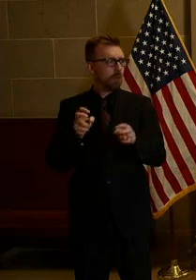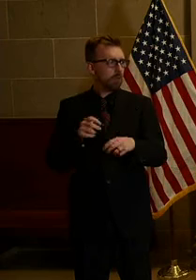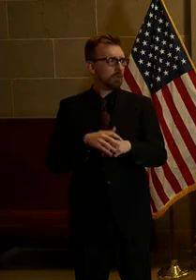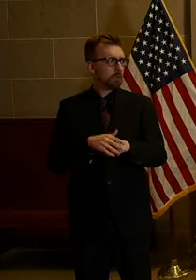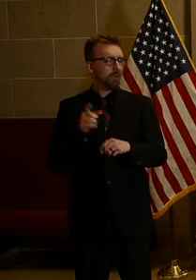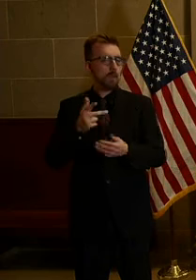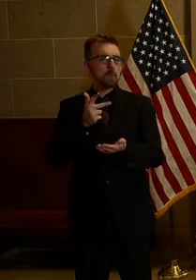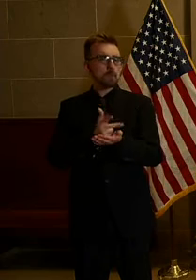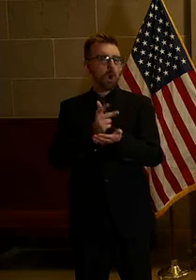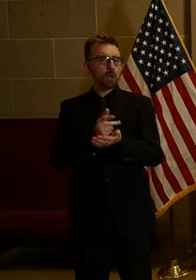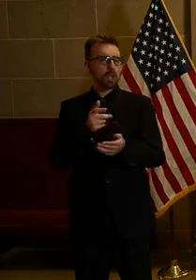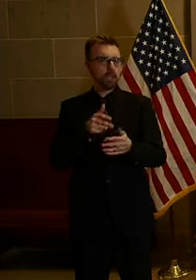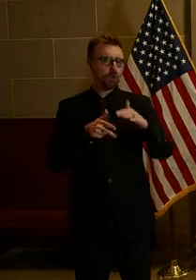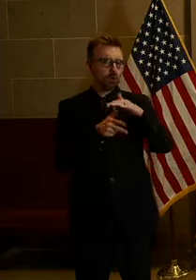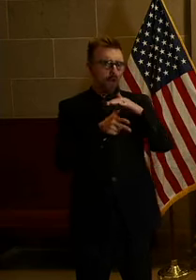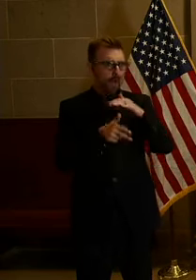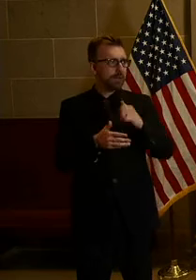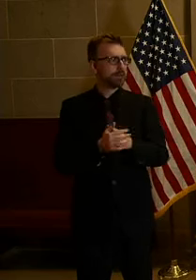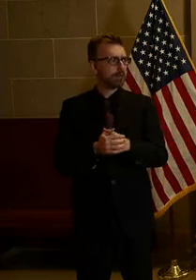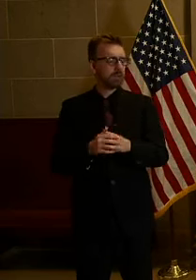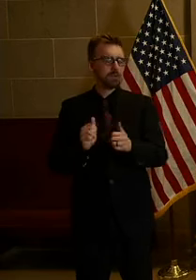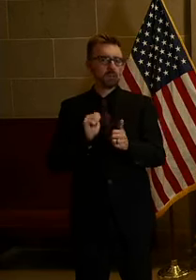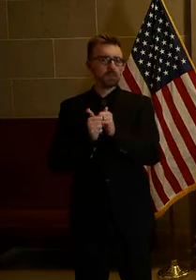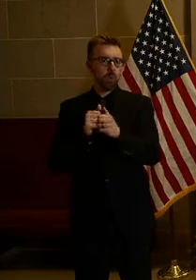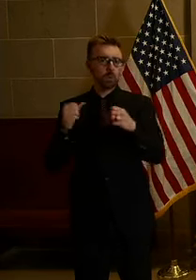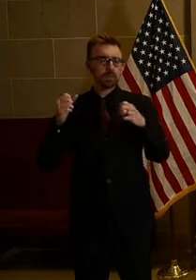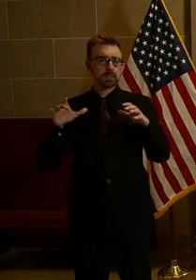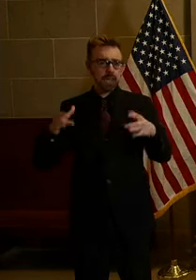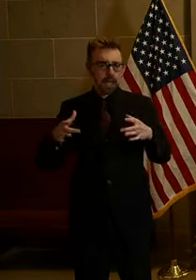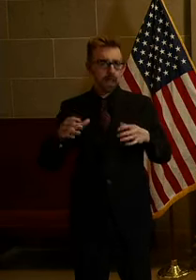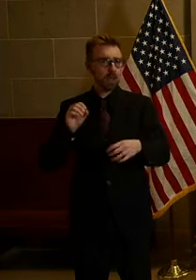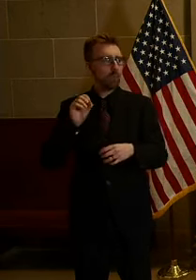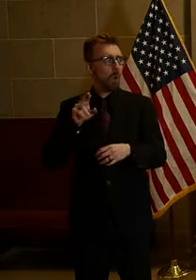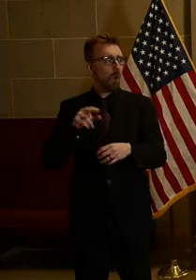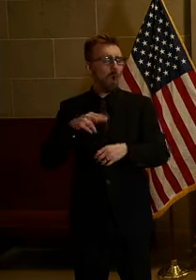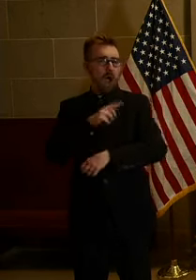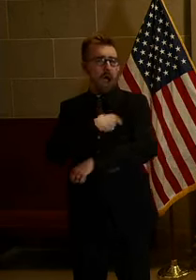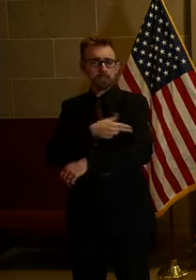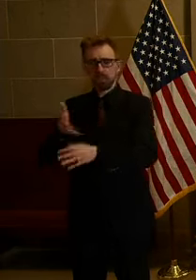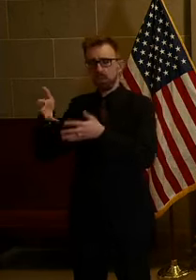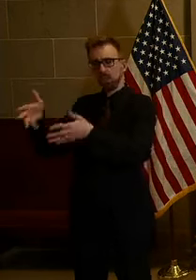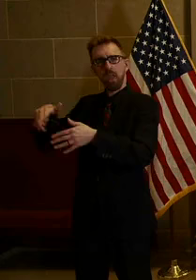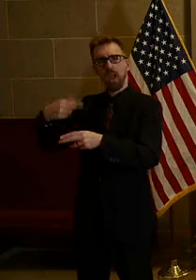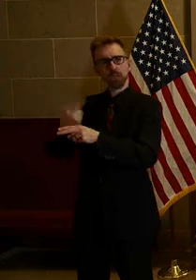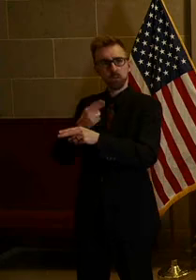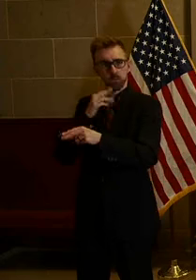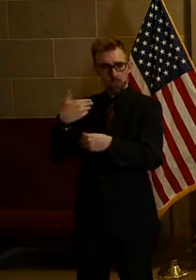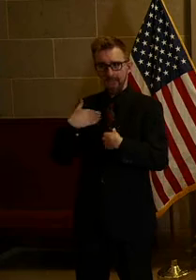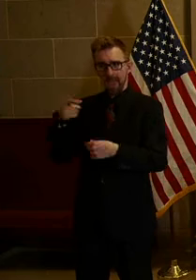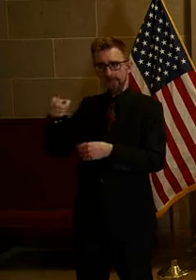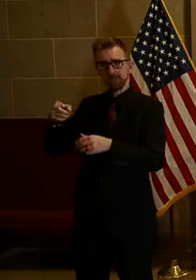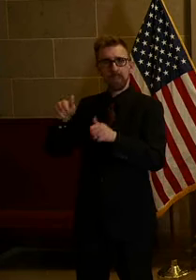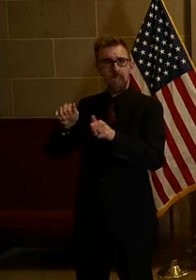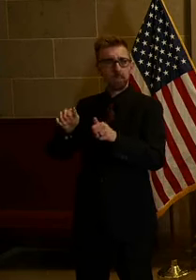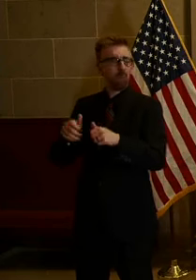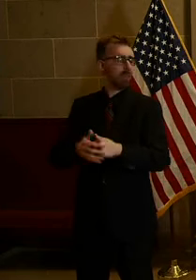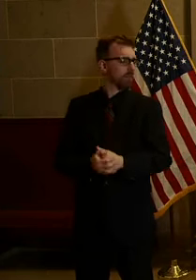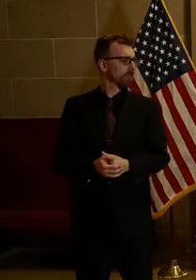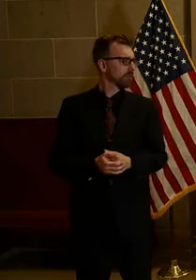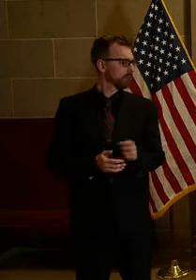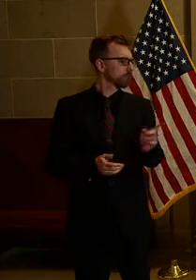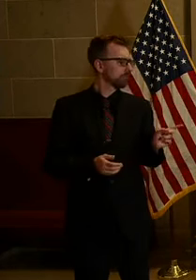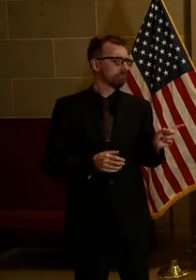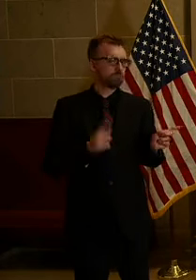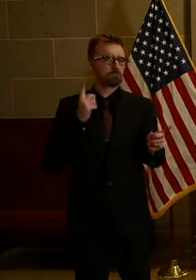parking garages, maybe athletic stadiums or unused hospital wings on the question of where we go to